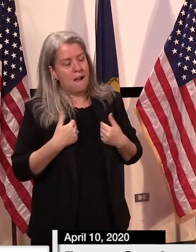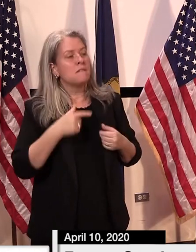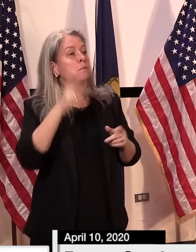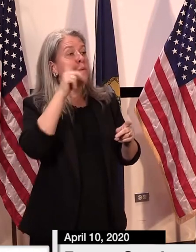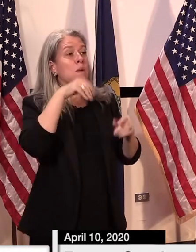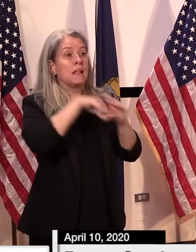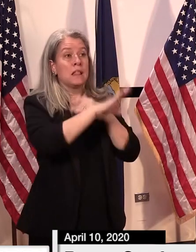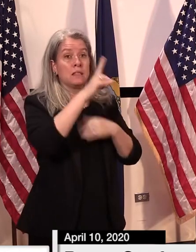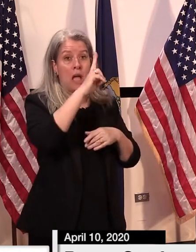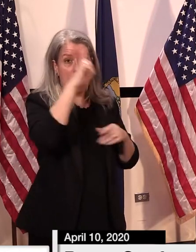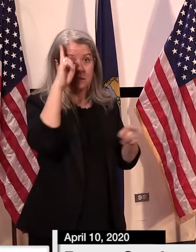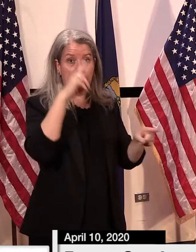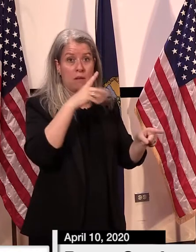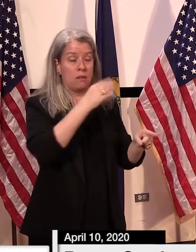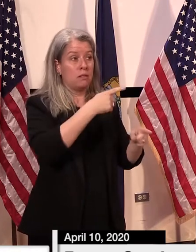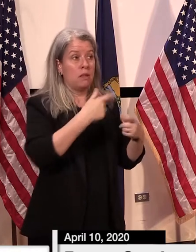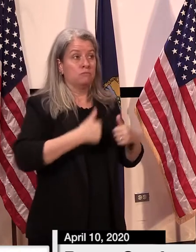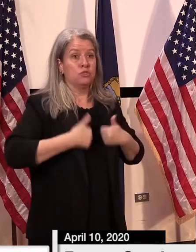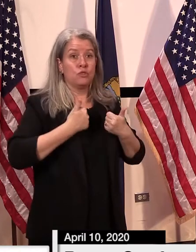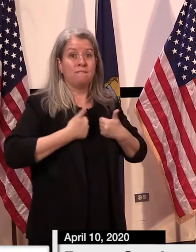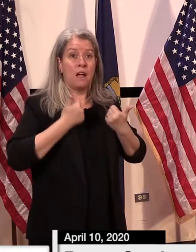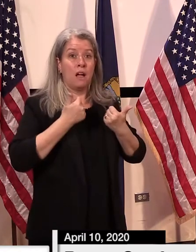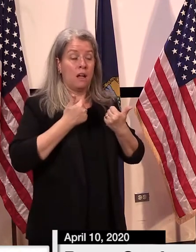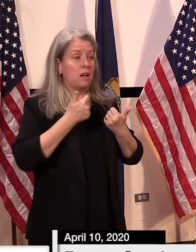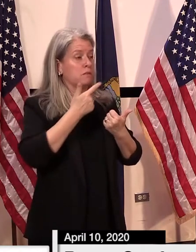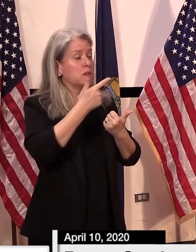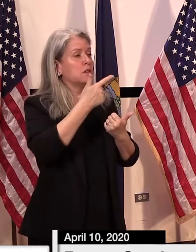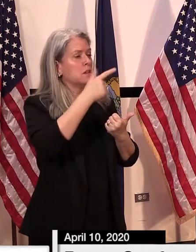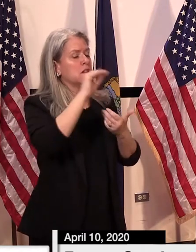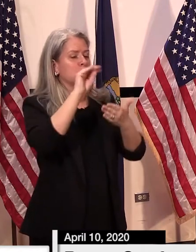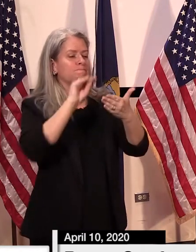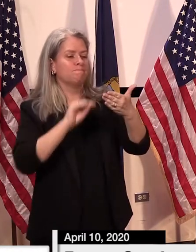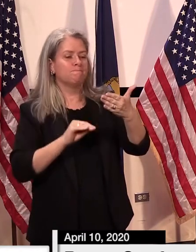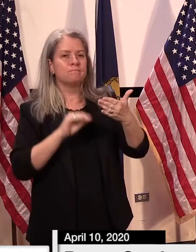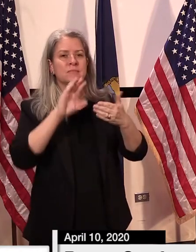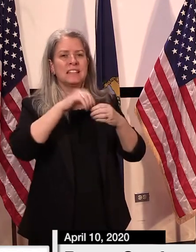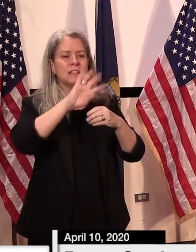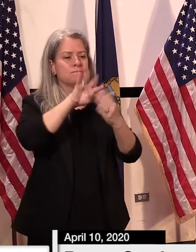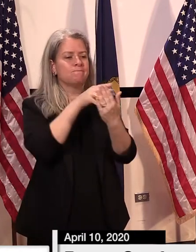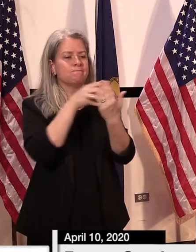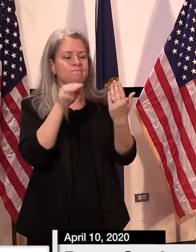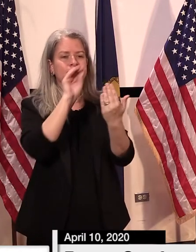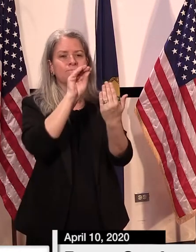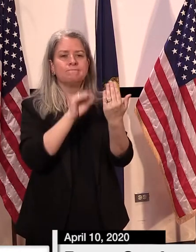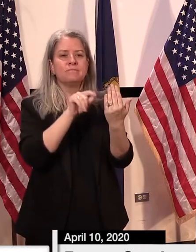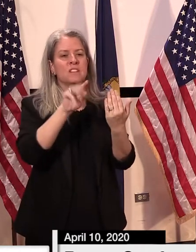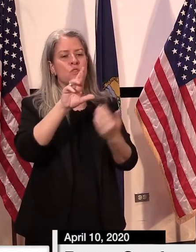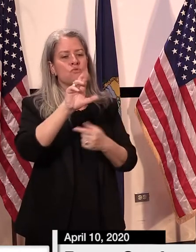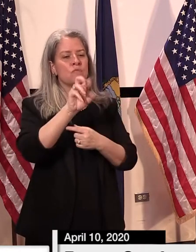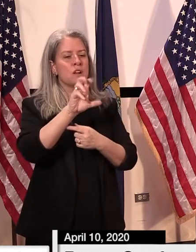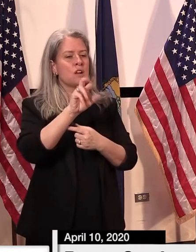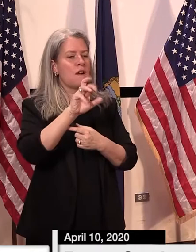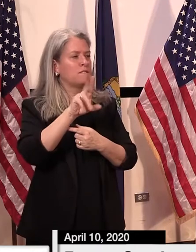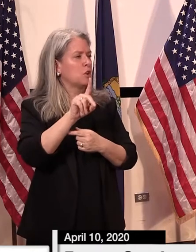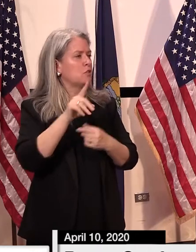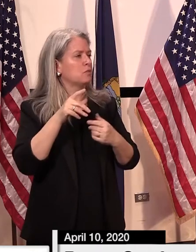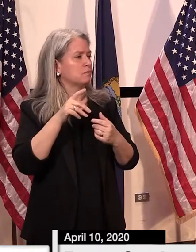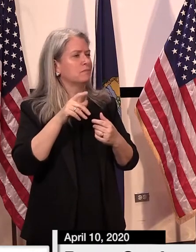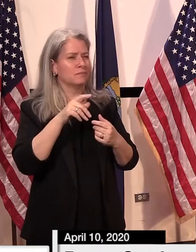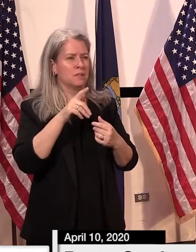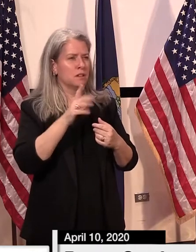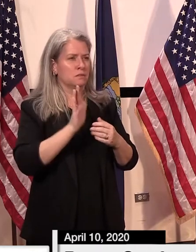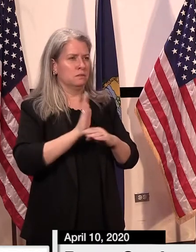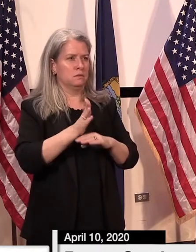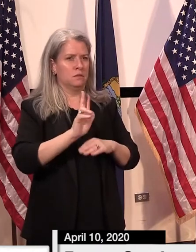they have been listed as recovered by the hospitals, and there's at least 30